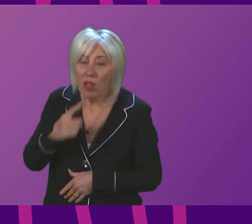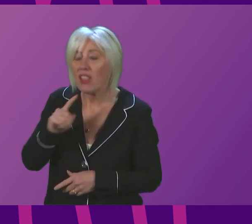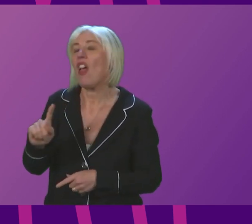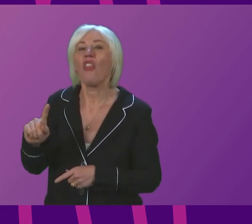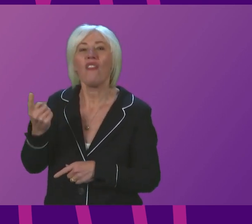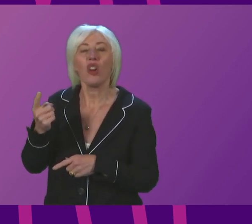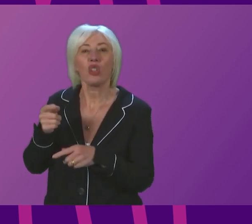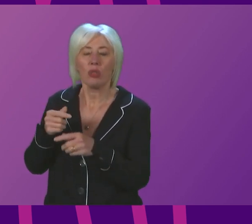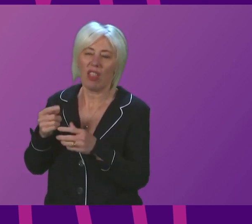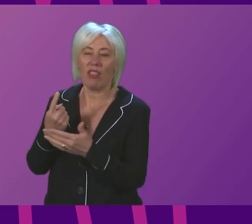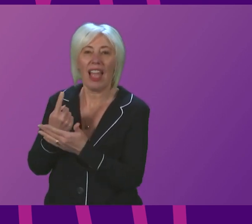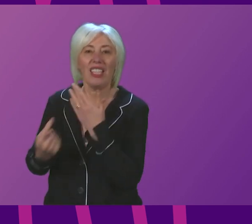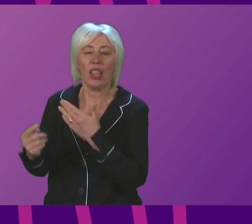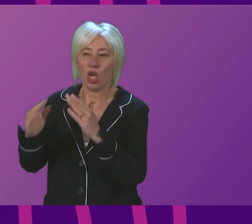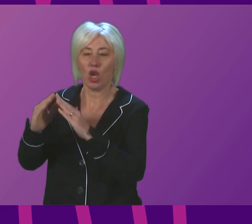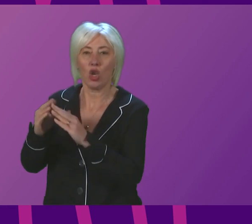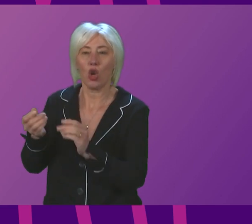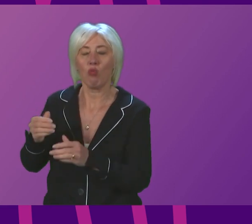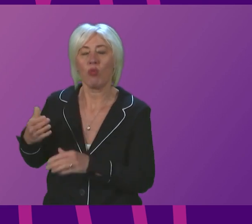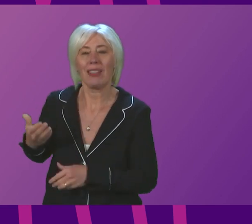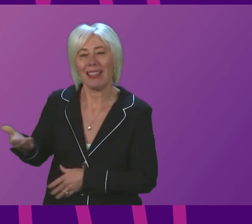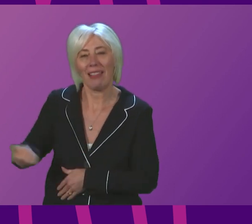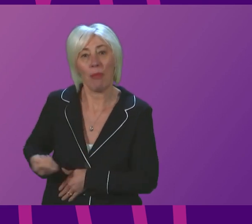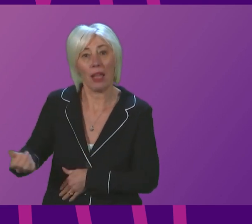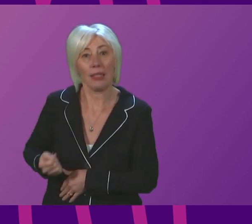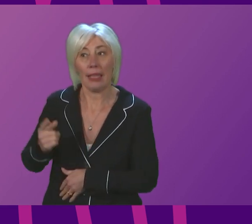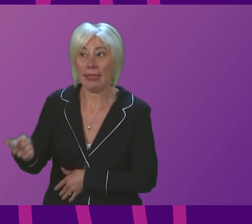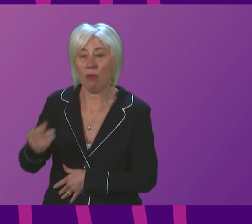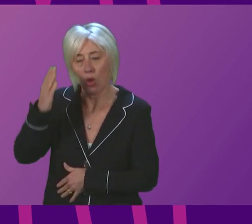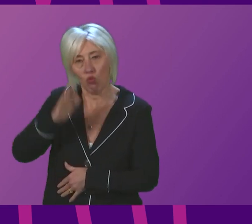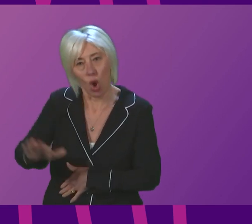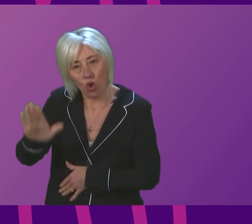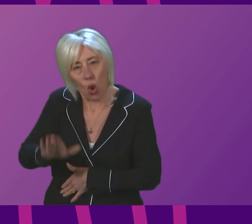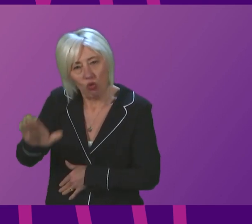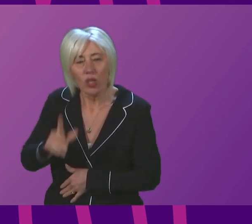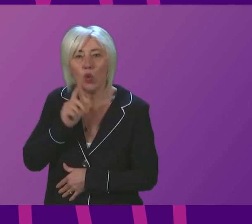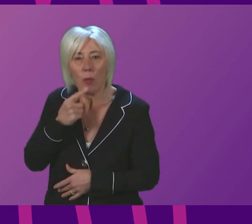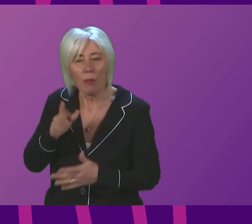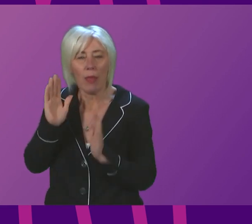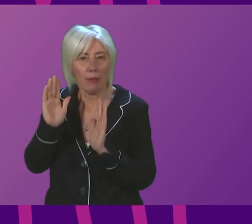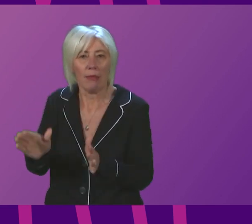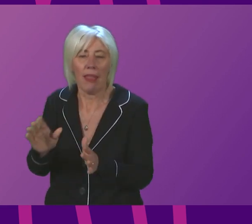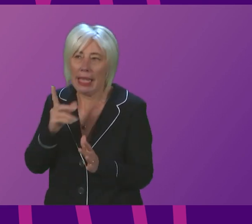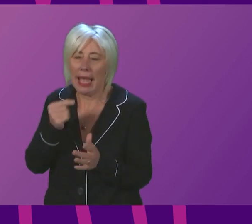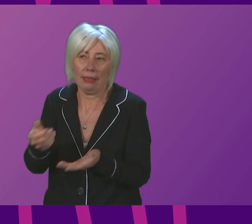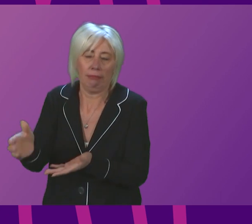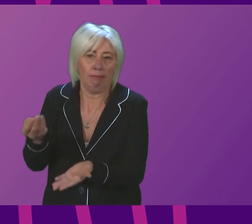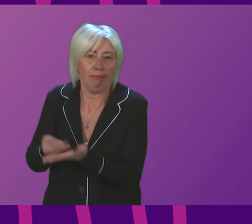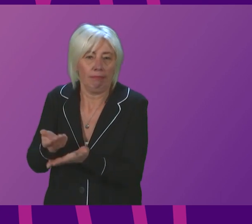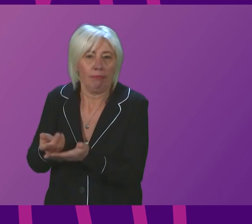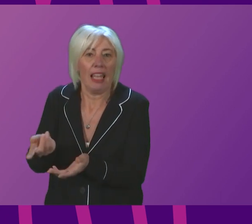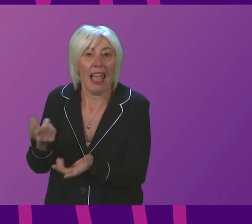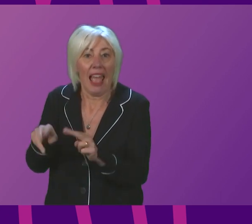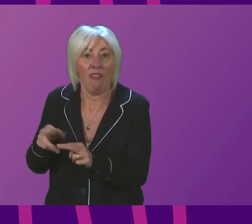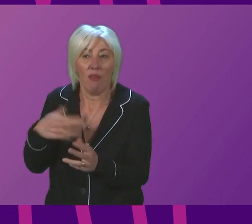support grant guidance will be updated to include those who have been vaccinated and have been advised they have been a close contact of someone with Omicron?